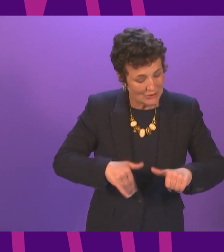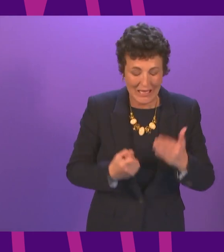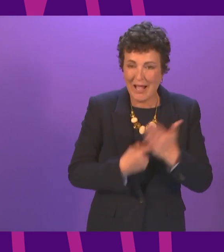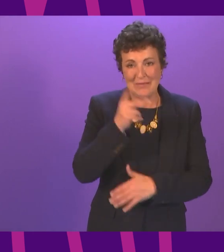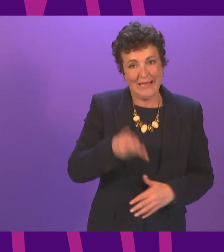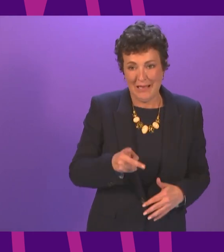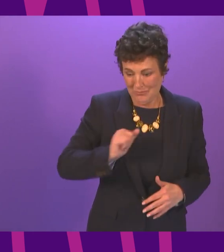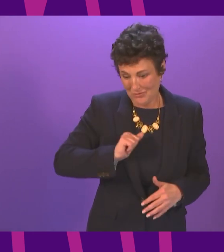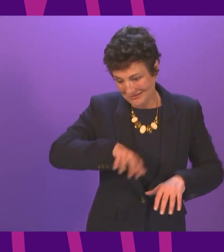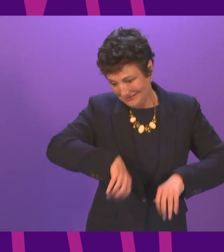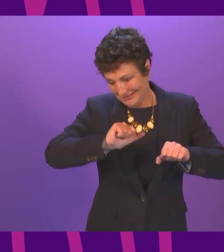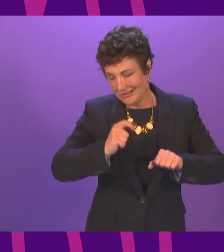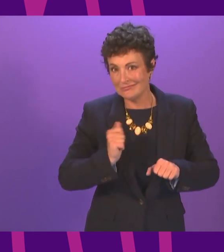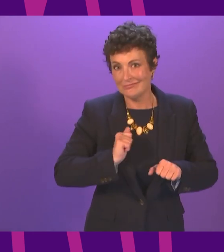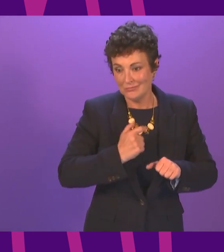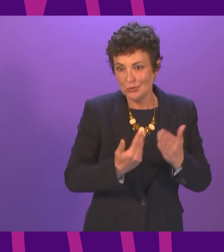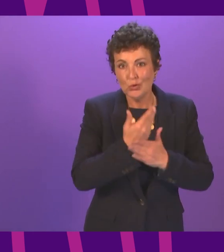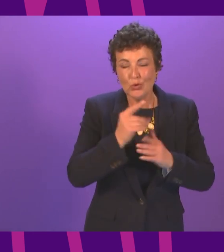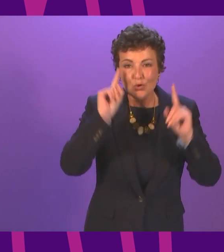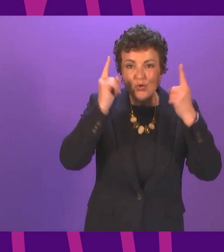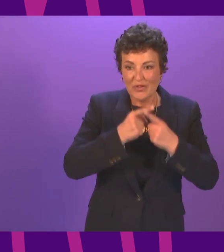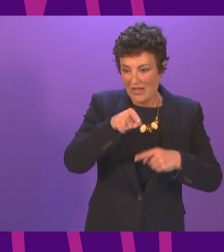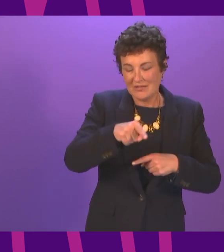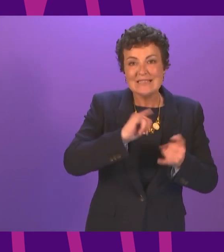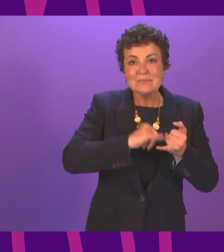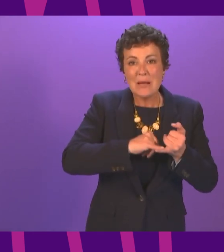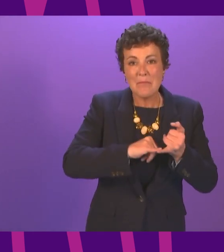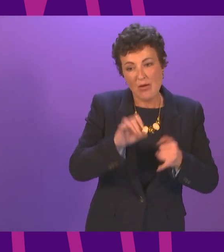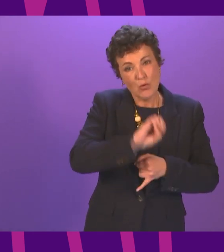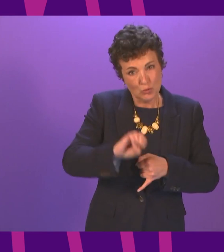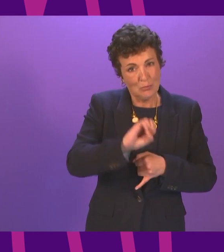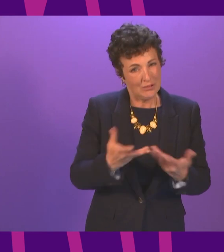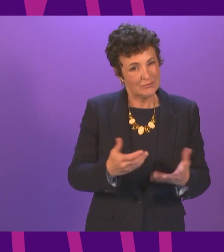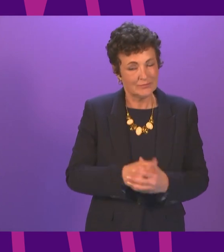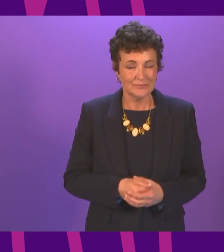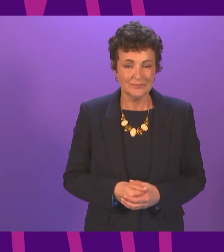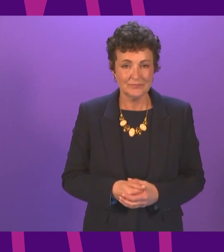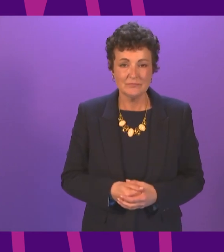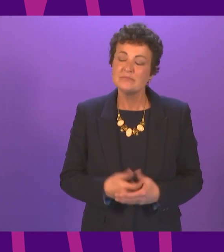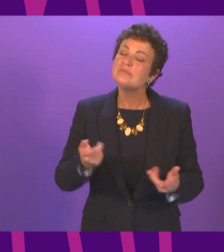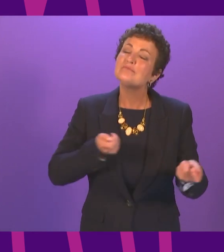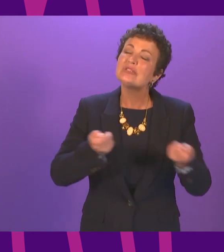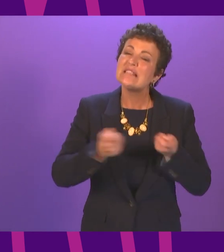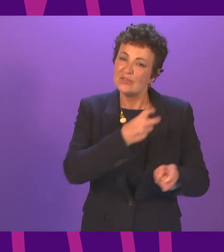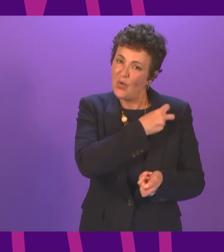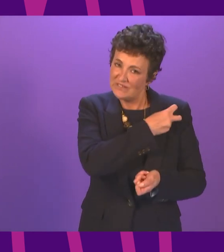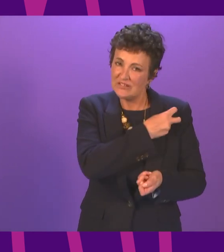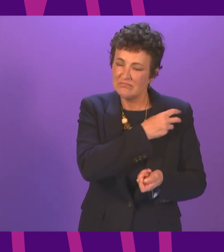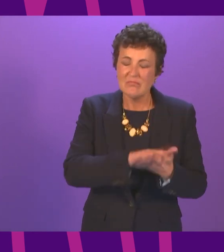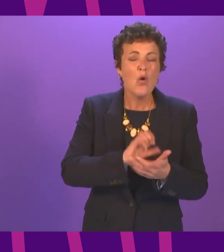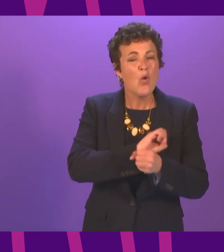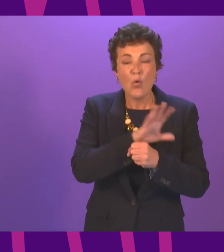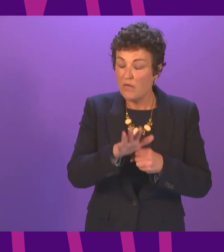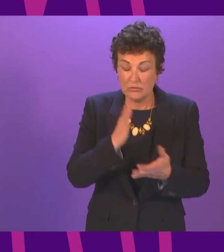as we approach the start of a new university year in September and October. Besideing Officer, Covid has been an